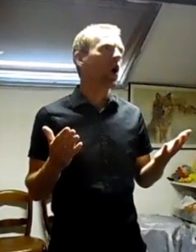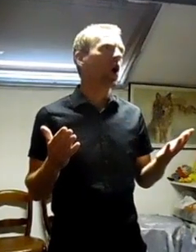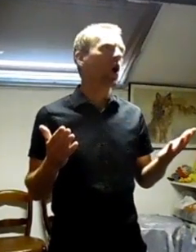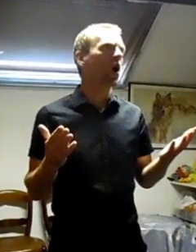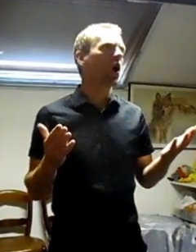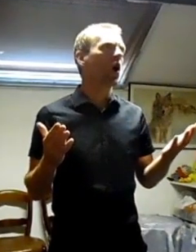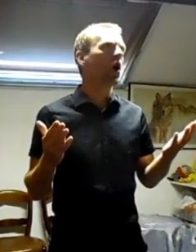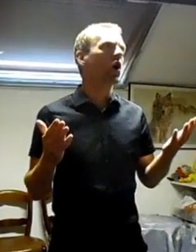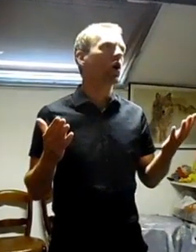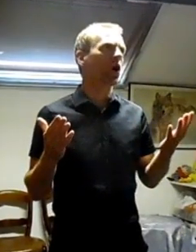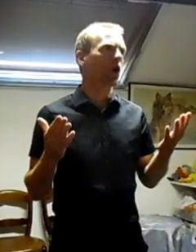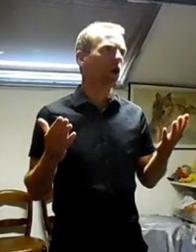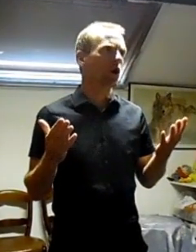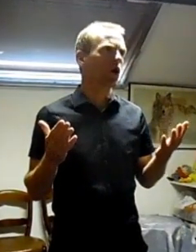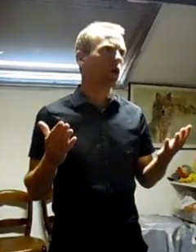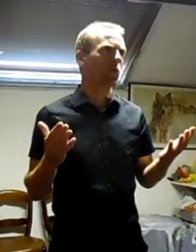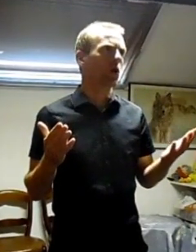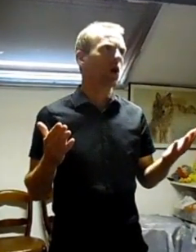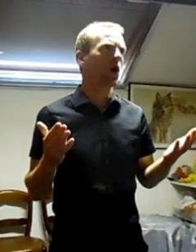Amen. Amen.